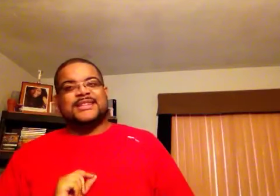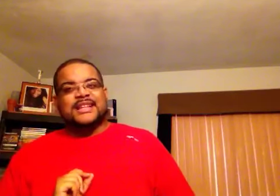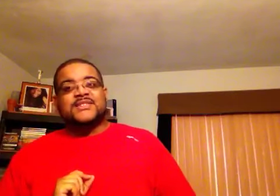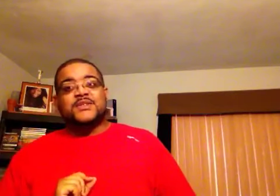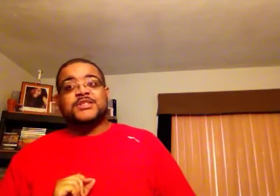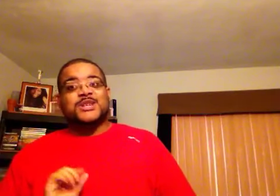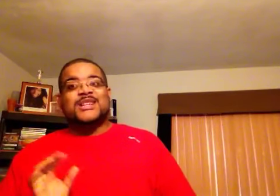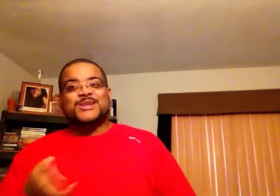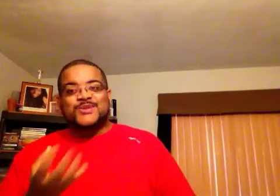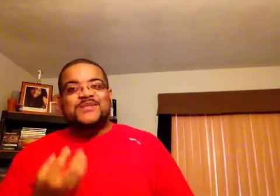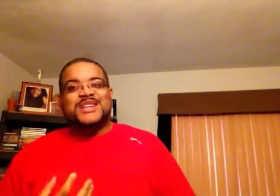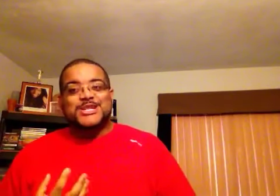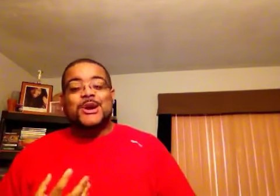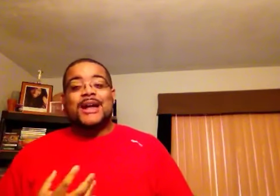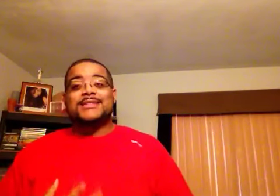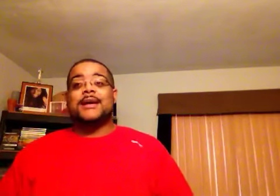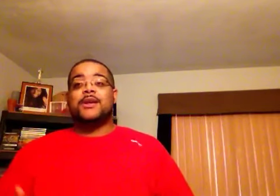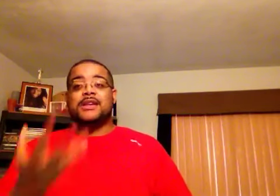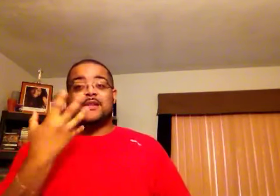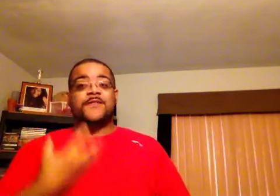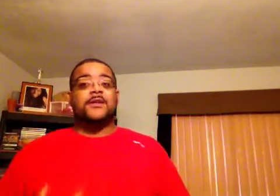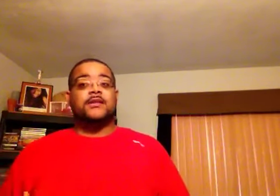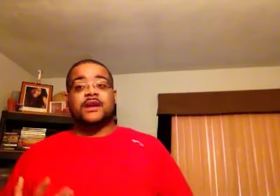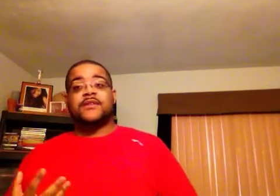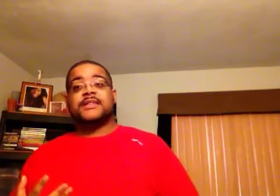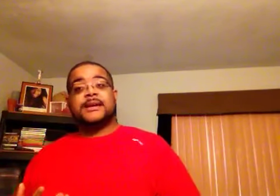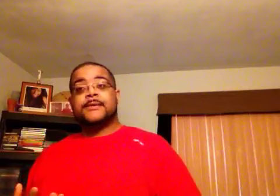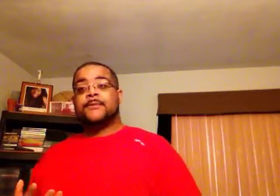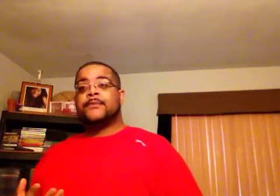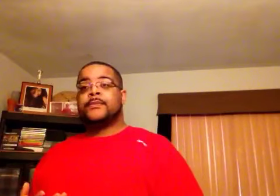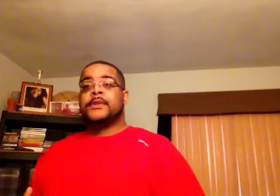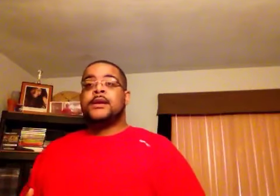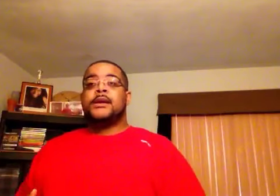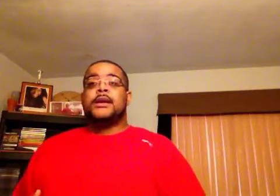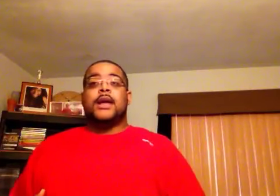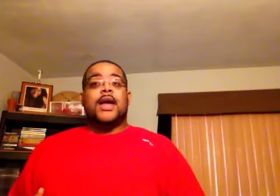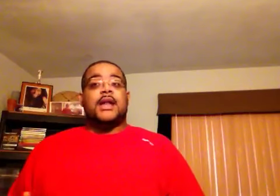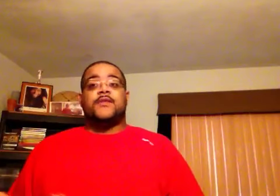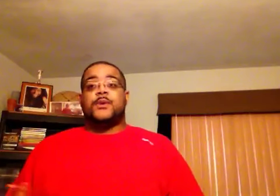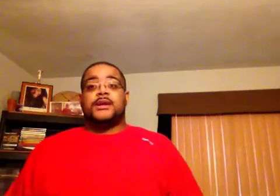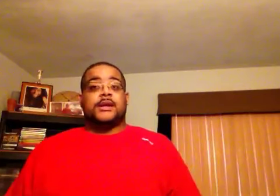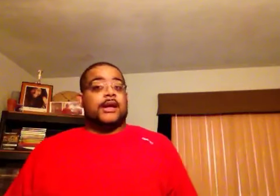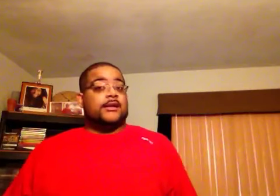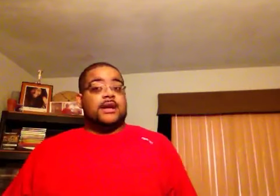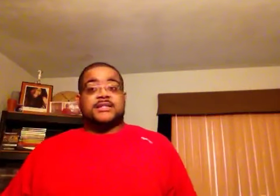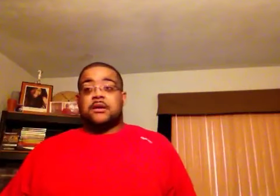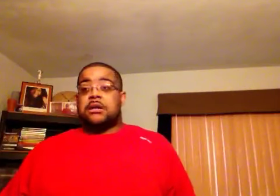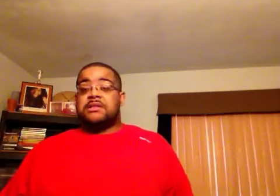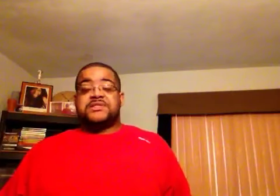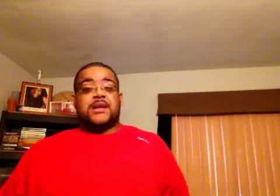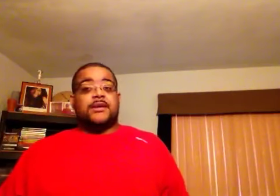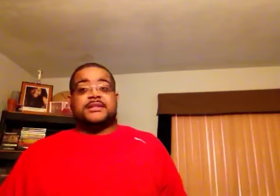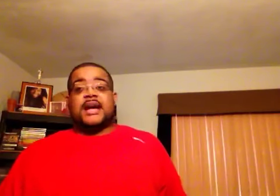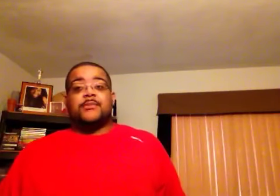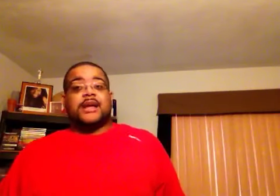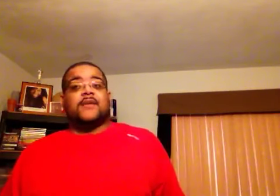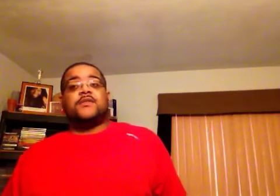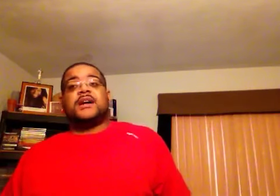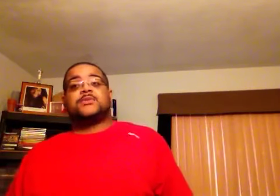the deluxe version, so you get those 15 tracks, that way you get the feel of everything, and if you want to, and that's all I have to say on this album. Now, if you guys want